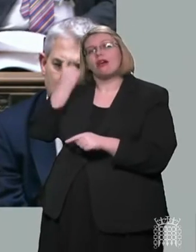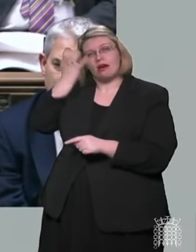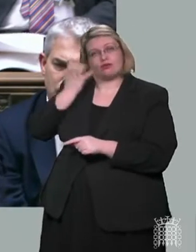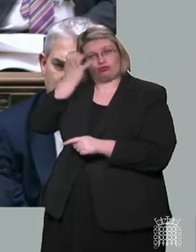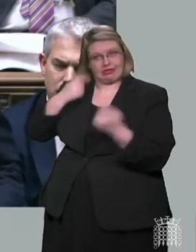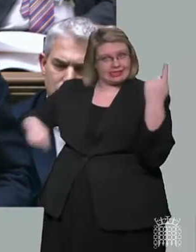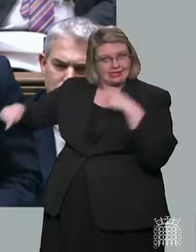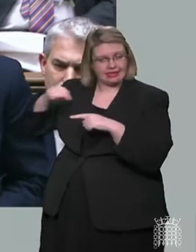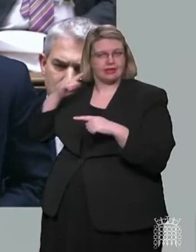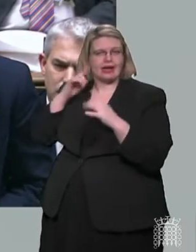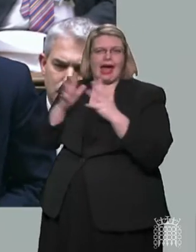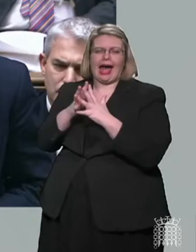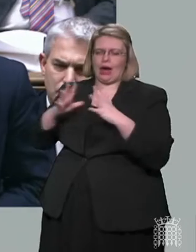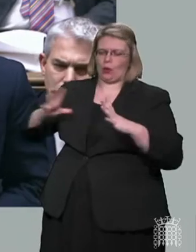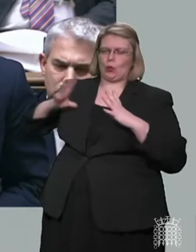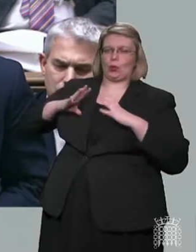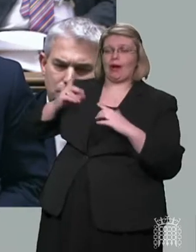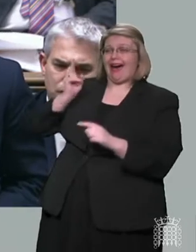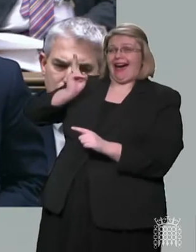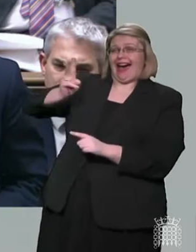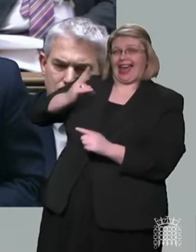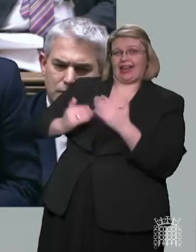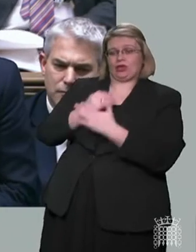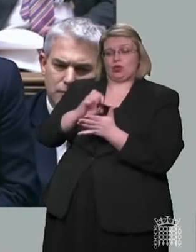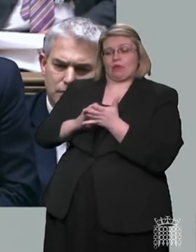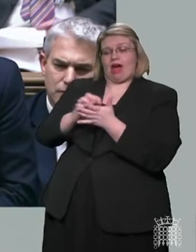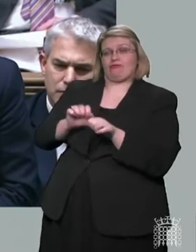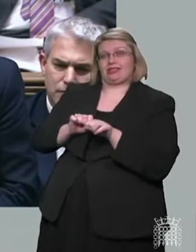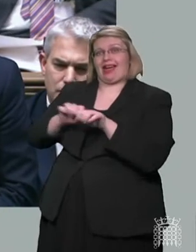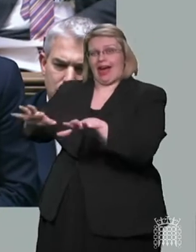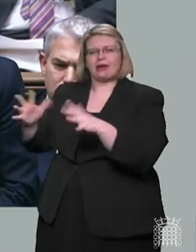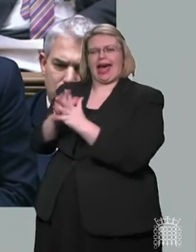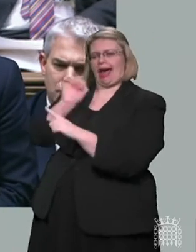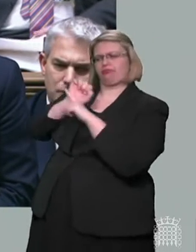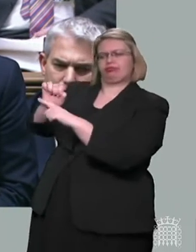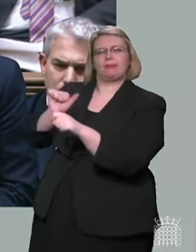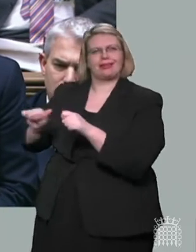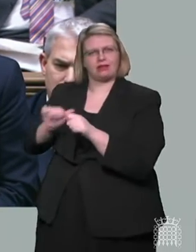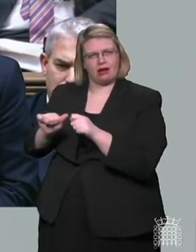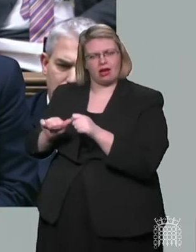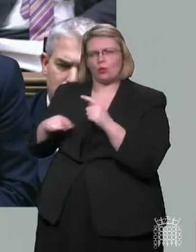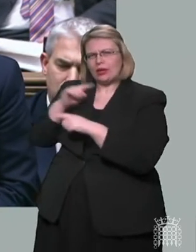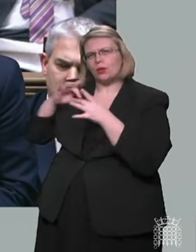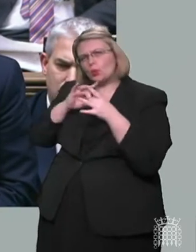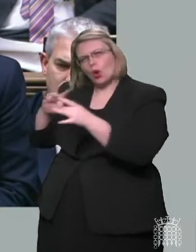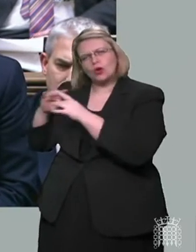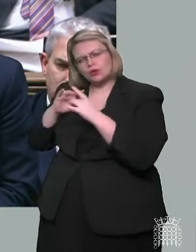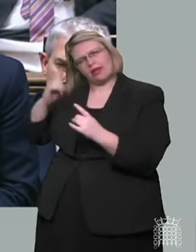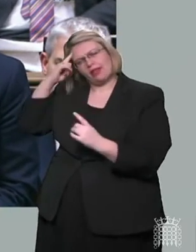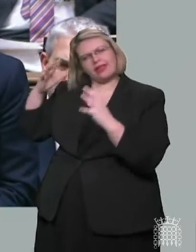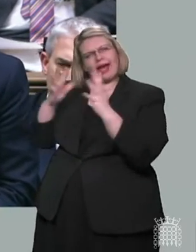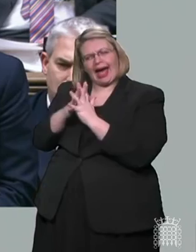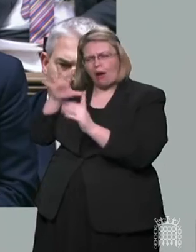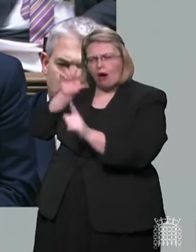pandemic preparedness, including through a new pandemic treaty, an effective early warning system or global pandemic radar,